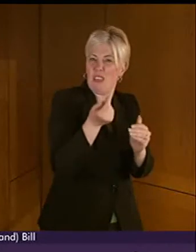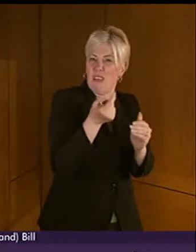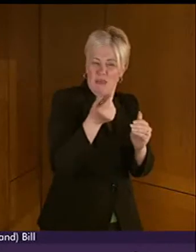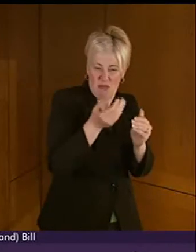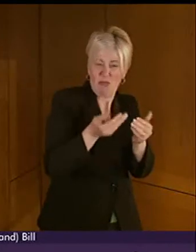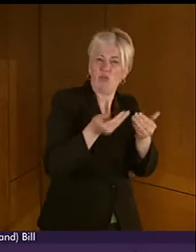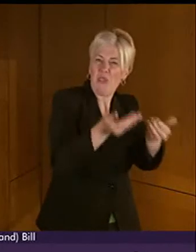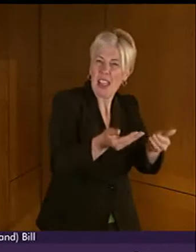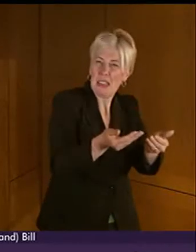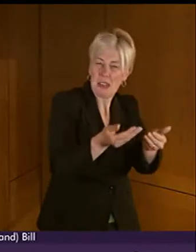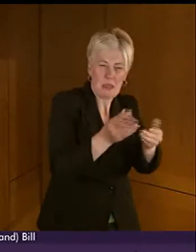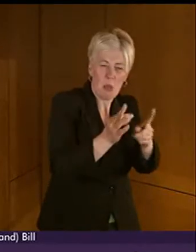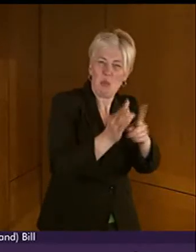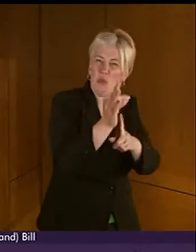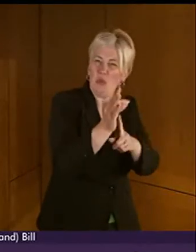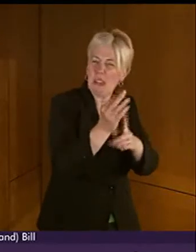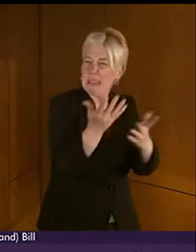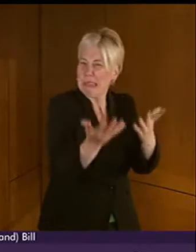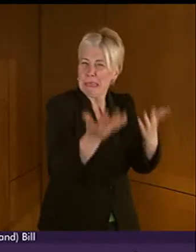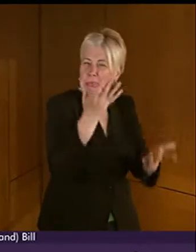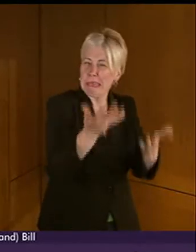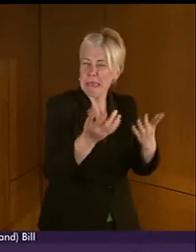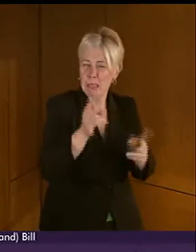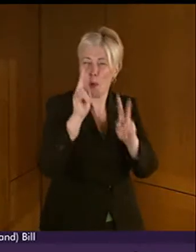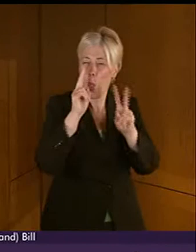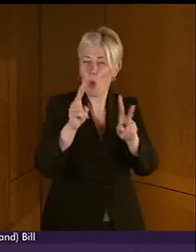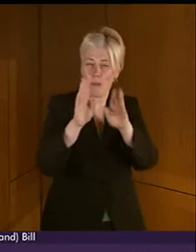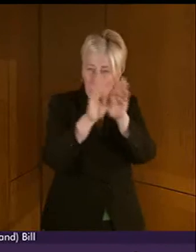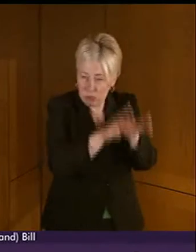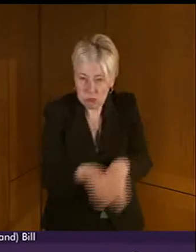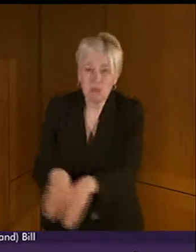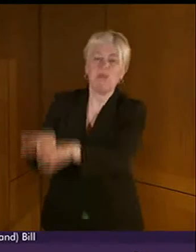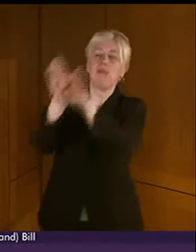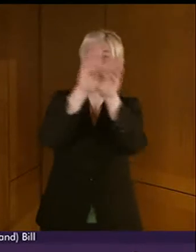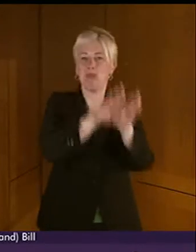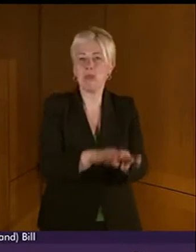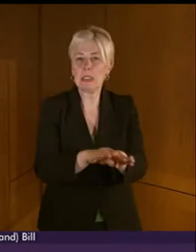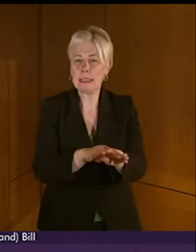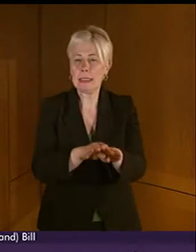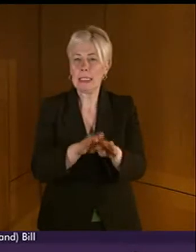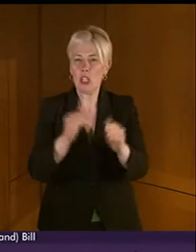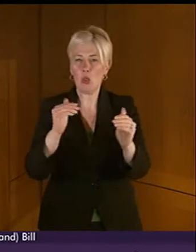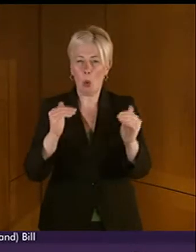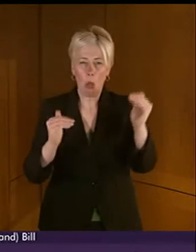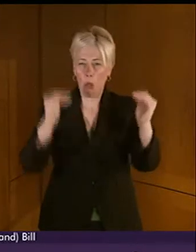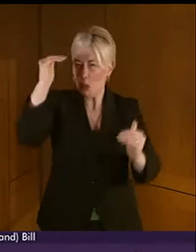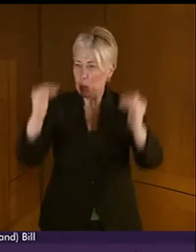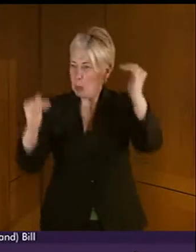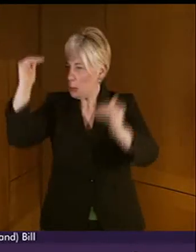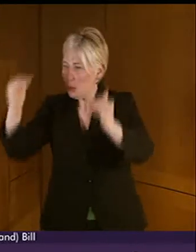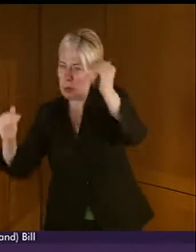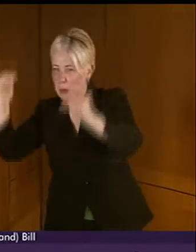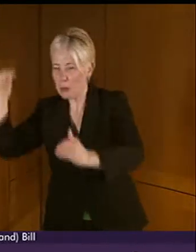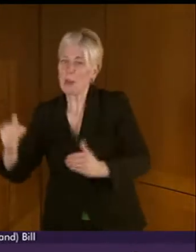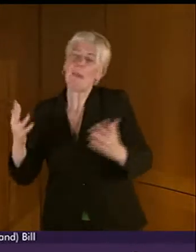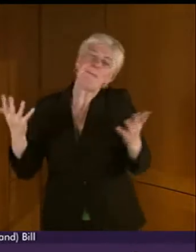much progress. So if we're looking for a consistent level of service, some are likely to make more progress than